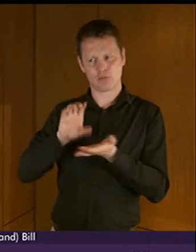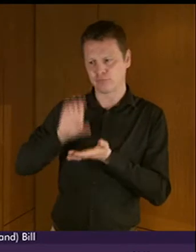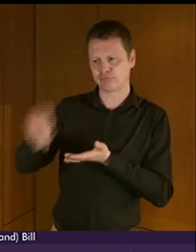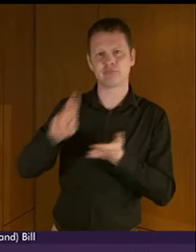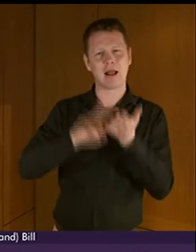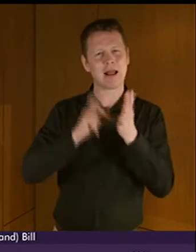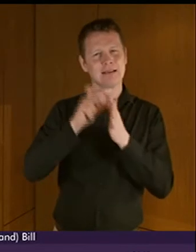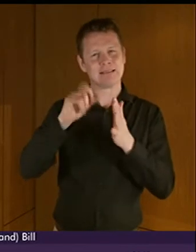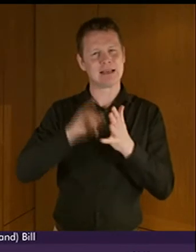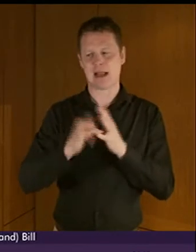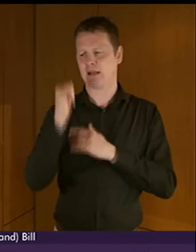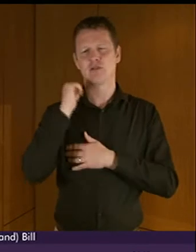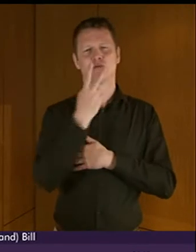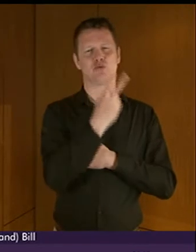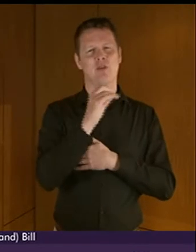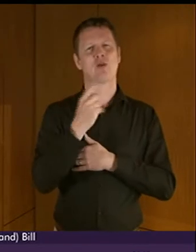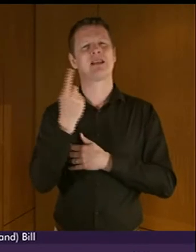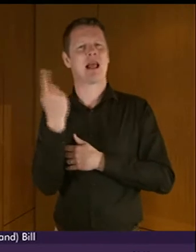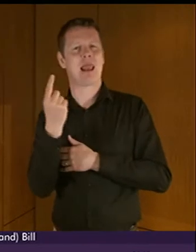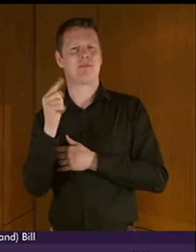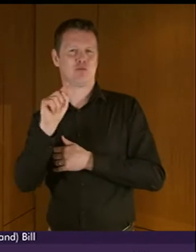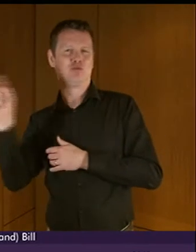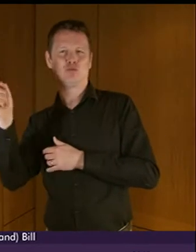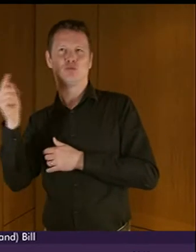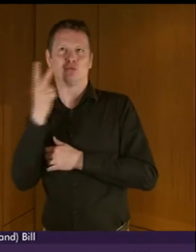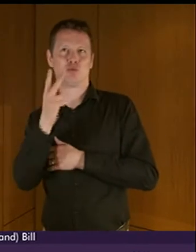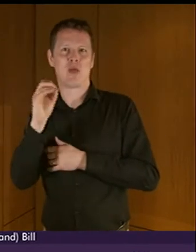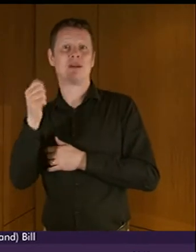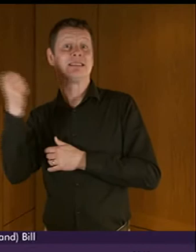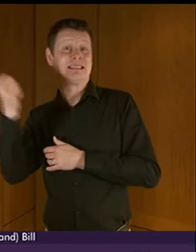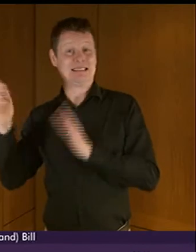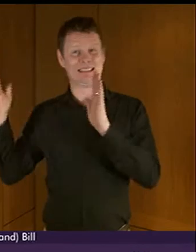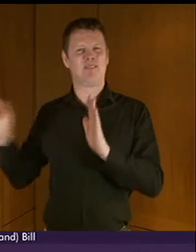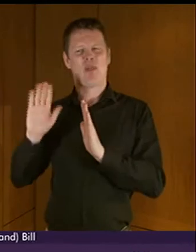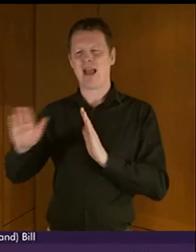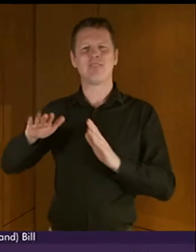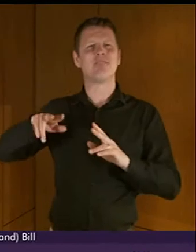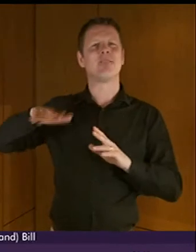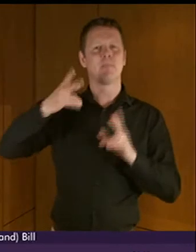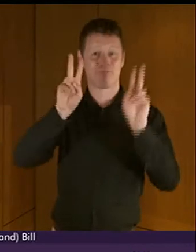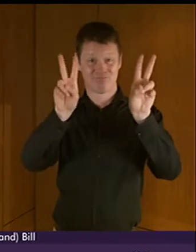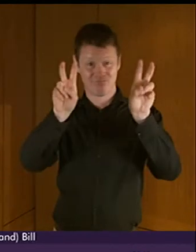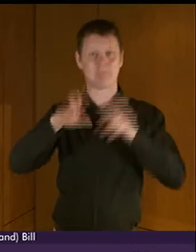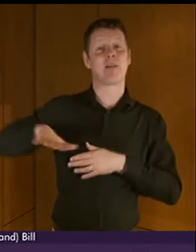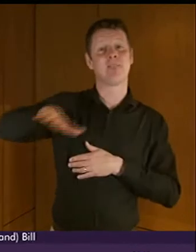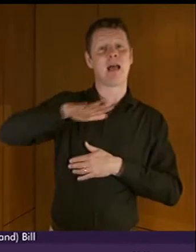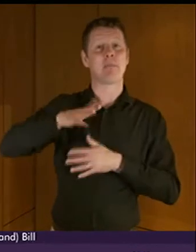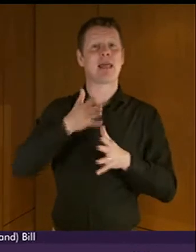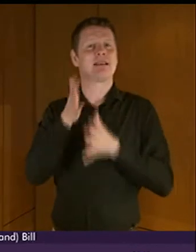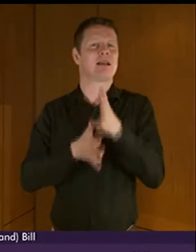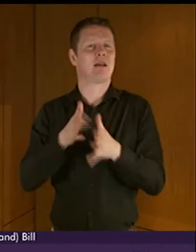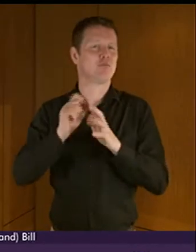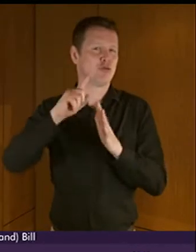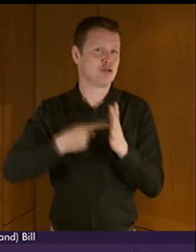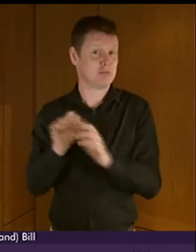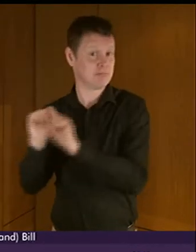in 2011 to 2016 for its family sign project the second